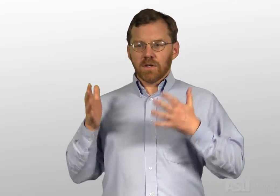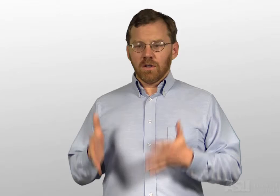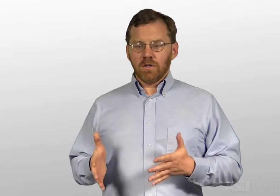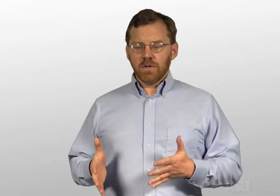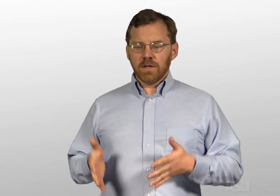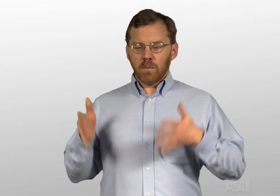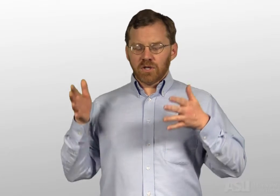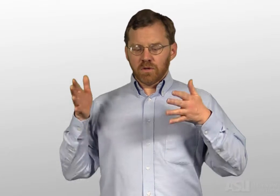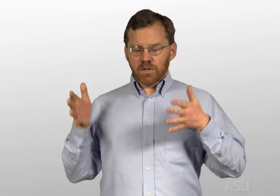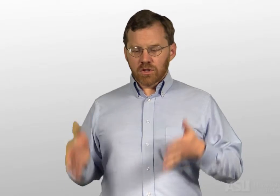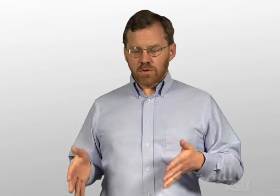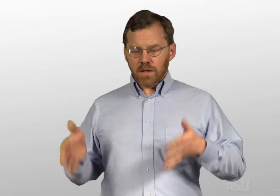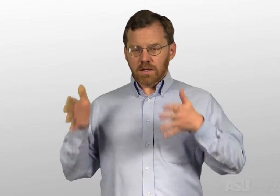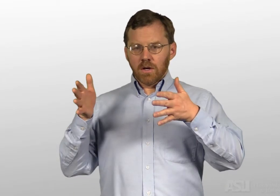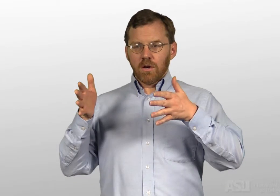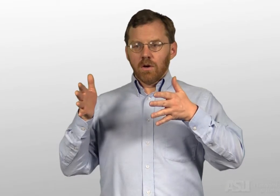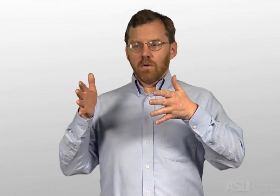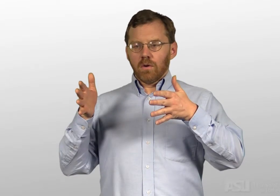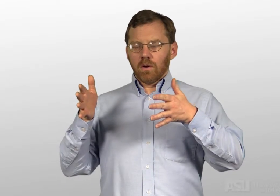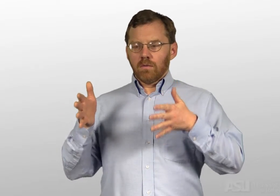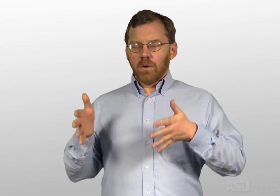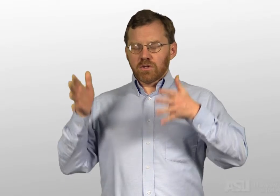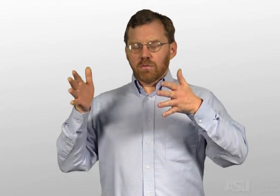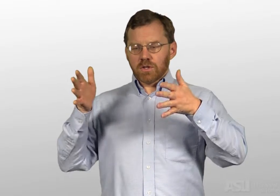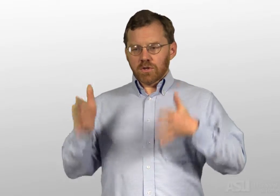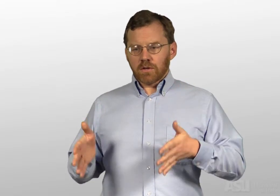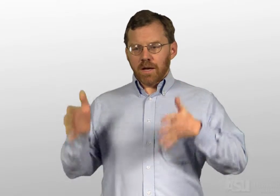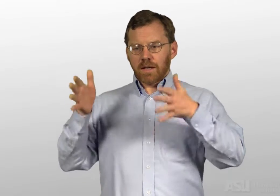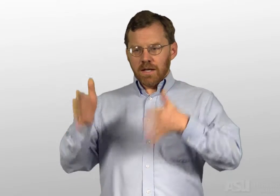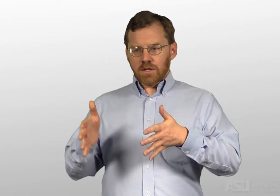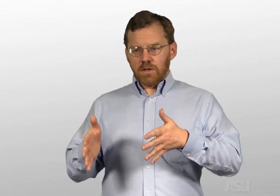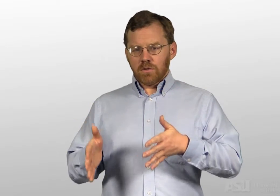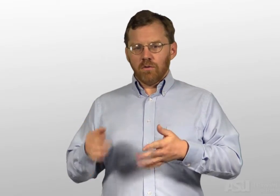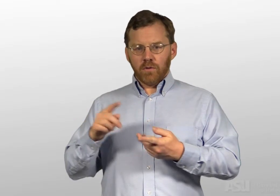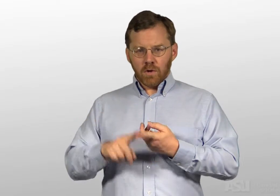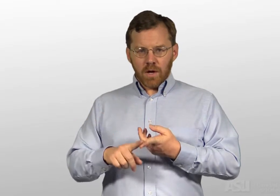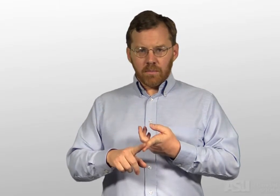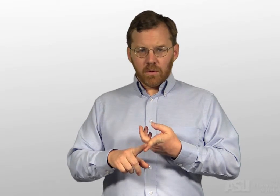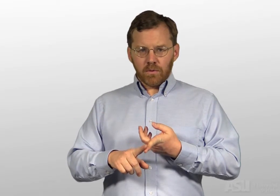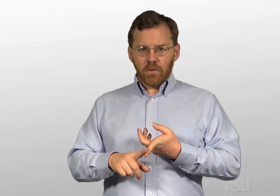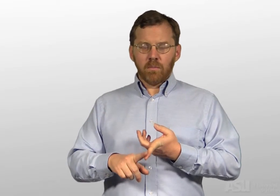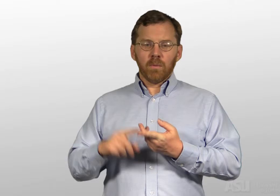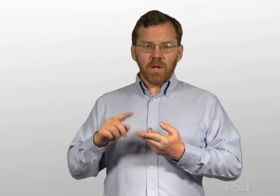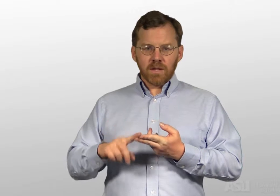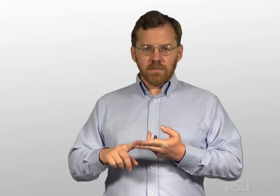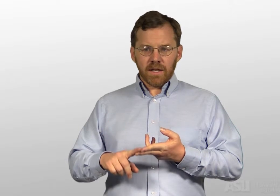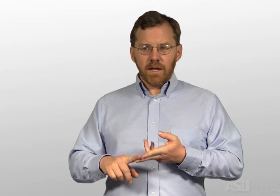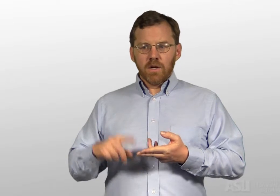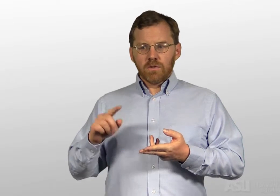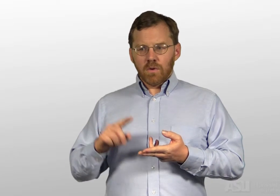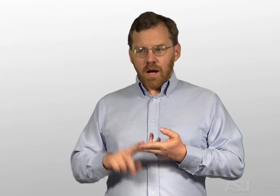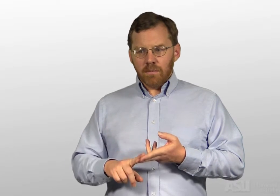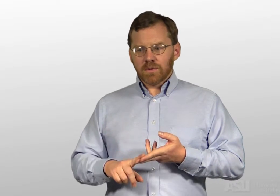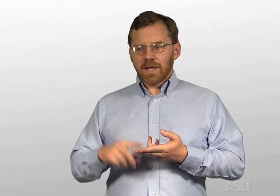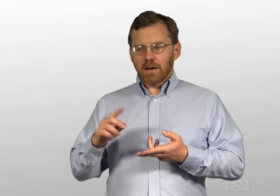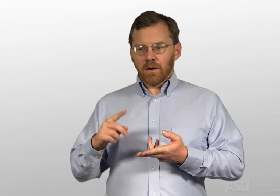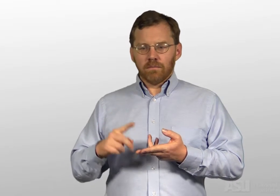the conclusion that we should restrict recognition to fertile couples or, more plausibly, to couples that are